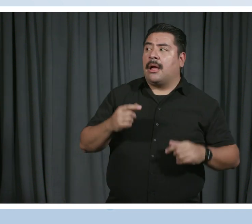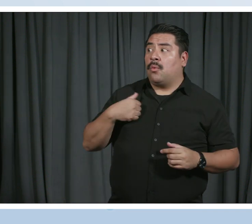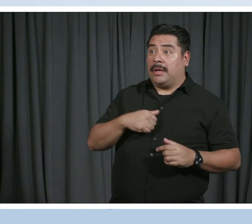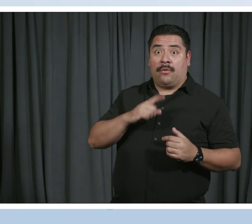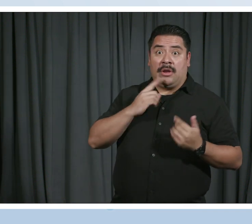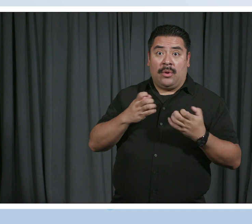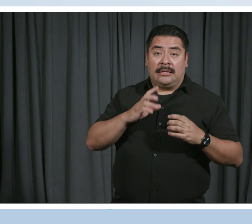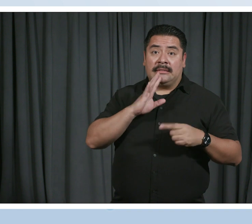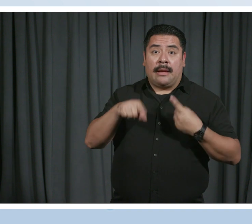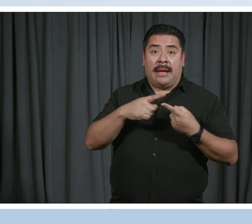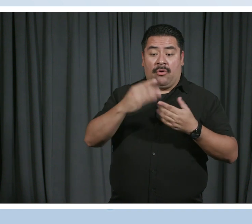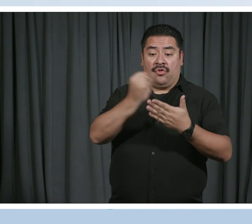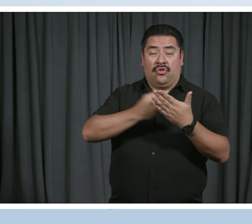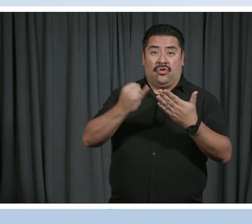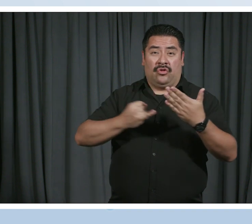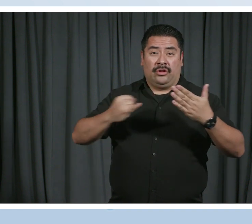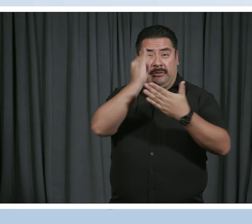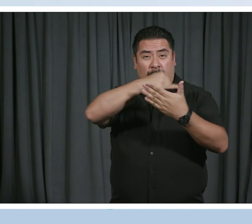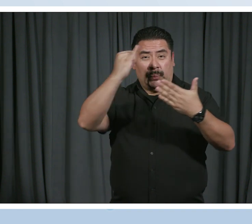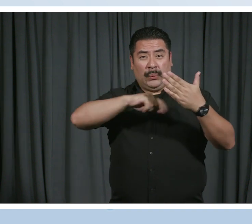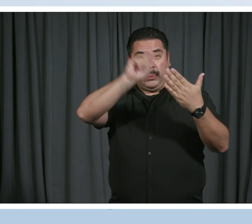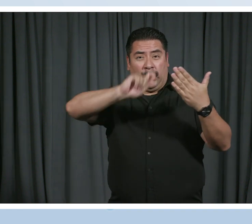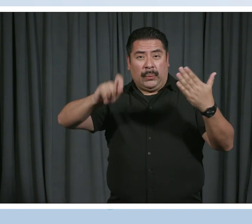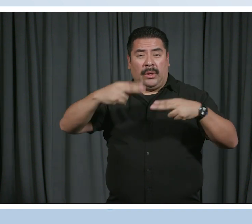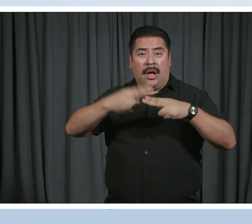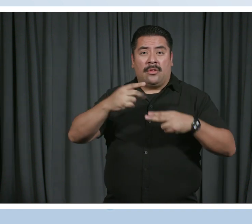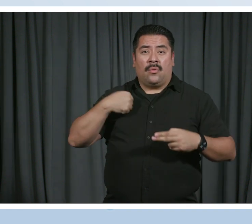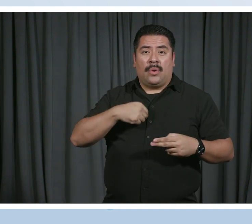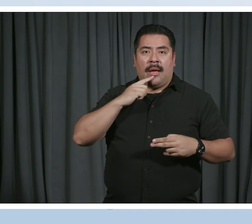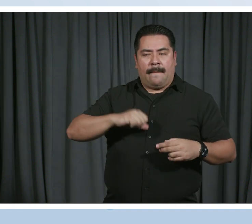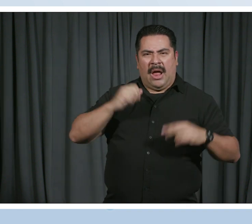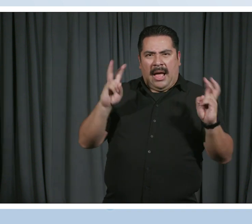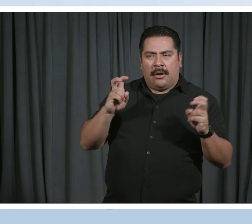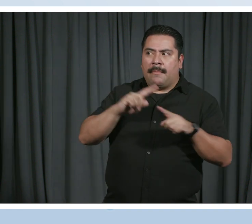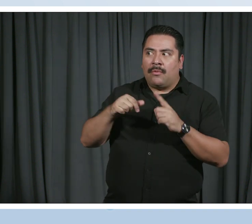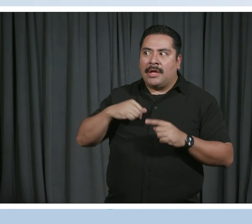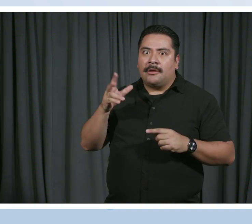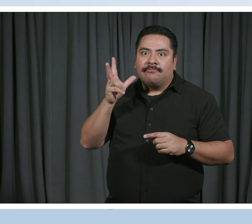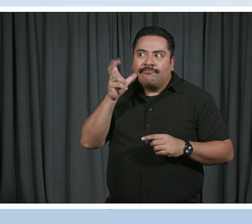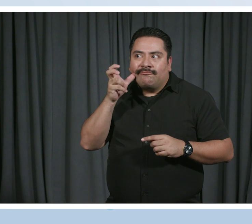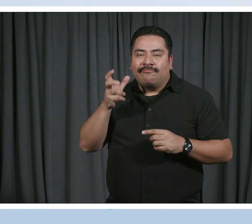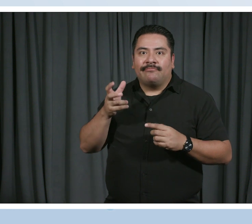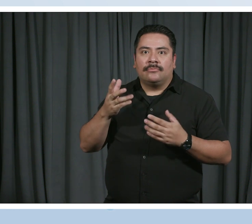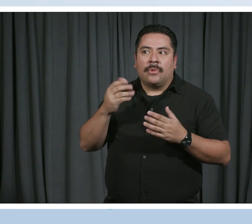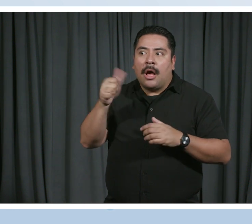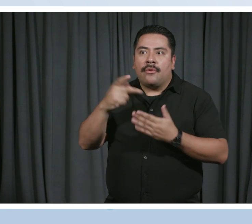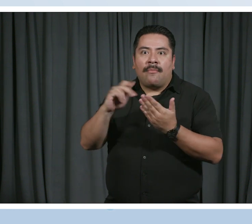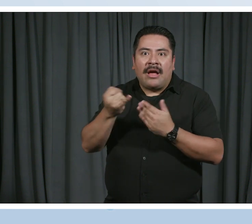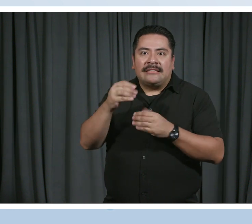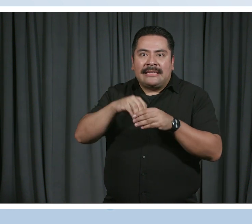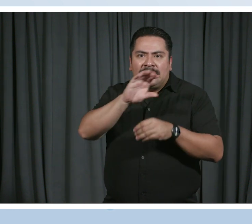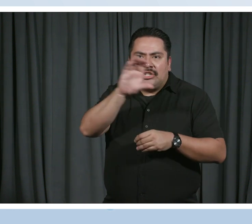you about the We Are Proud mural, but would also like to just hear about some of the other projects that you've done around Chicago, around the world.